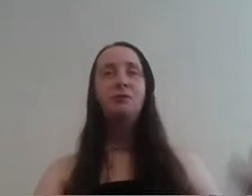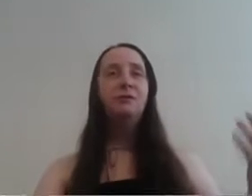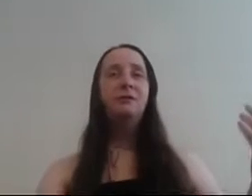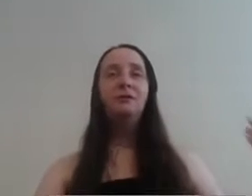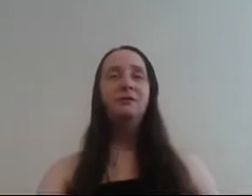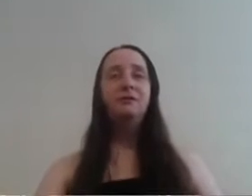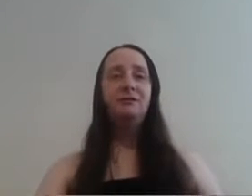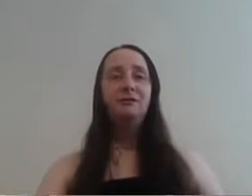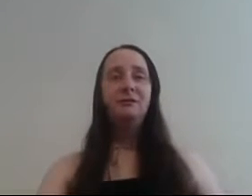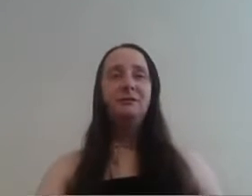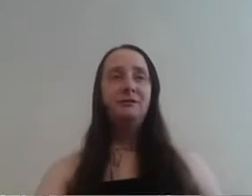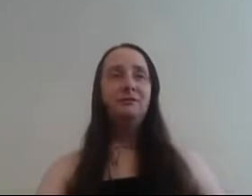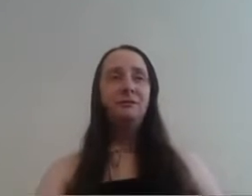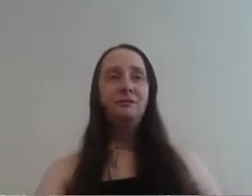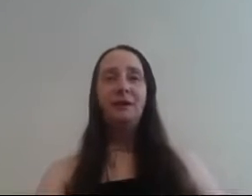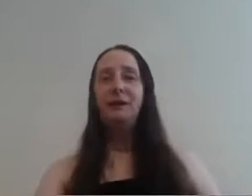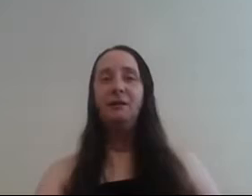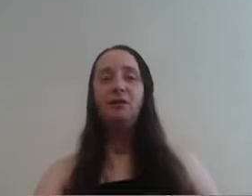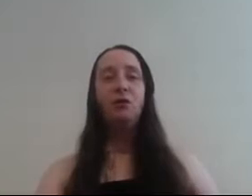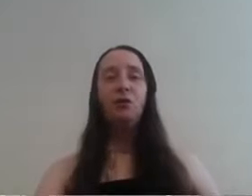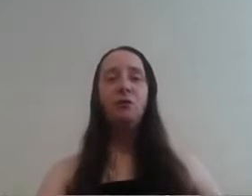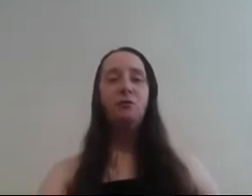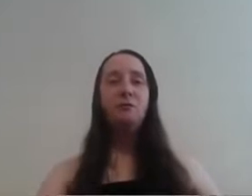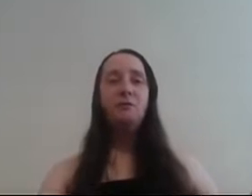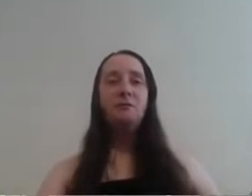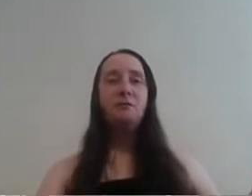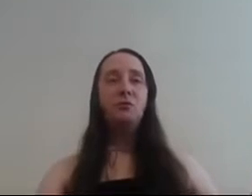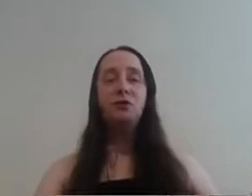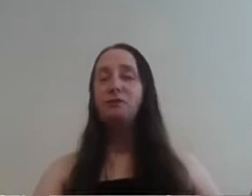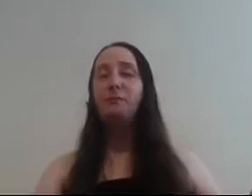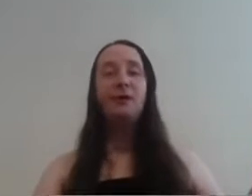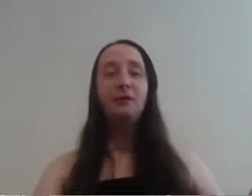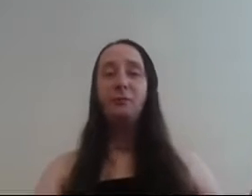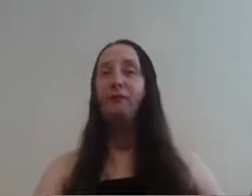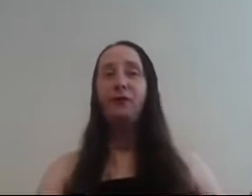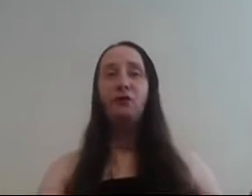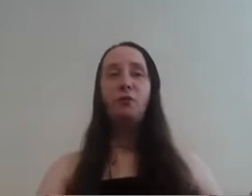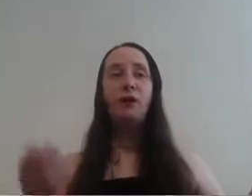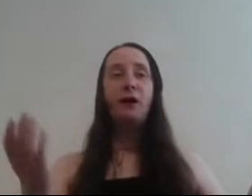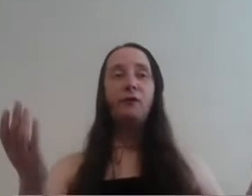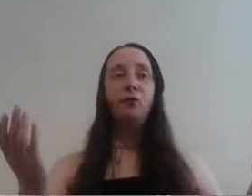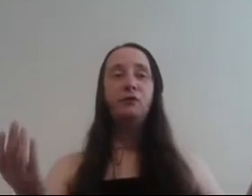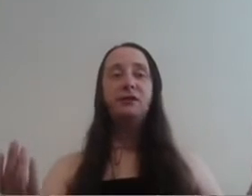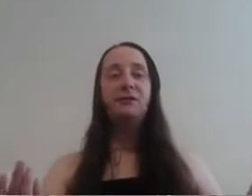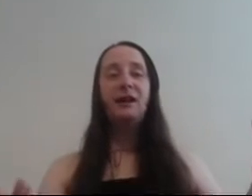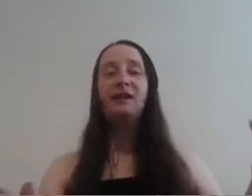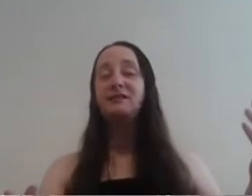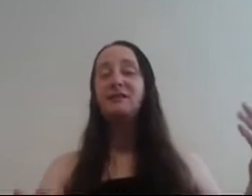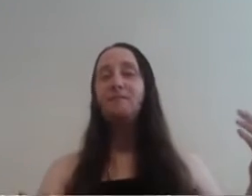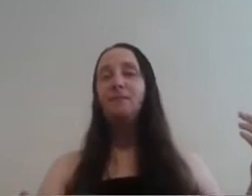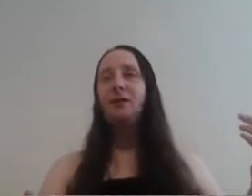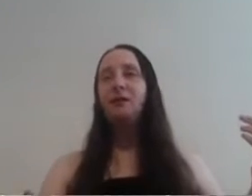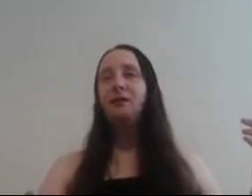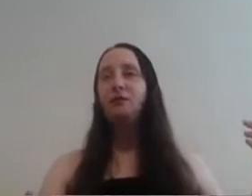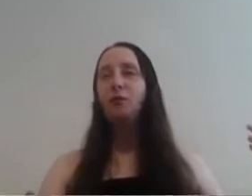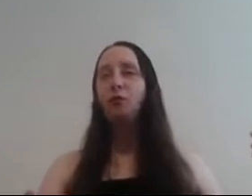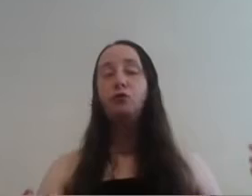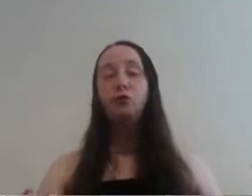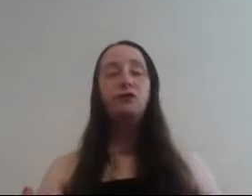then I don't know so let's jump into this and we'll find out where the heart of gold is I think it's gold's got